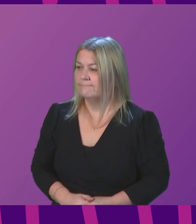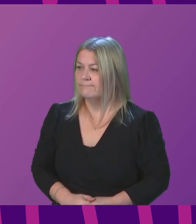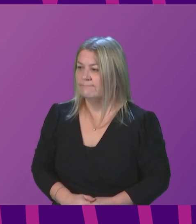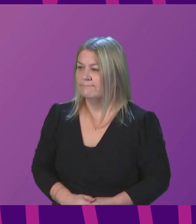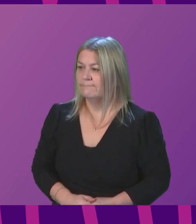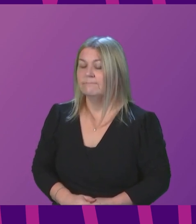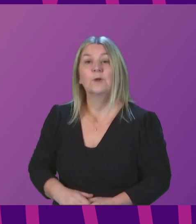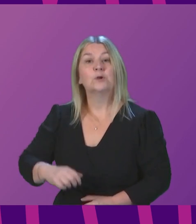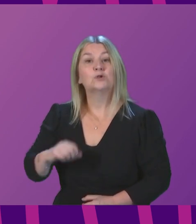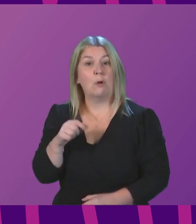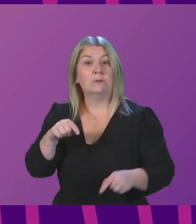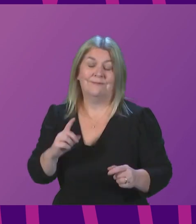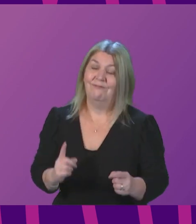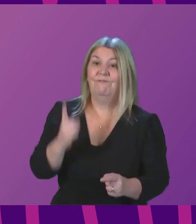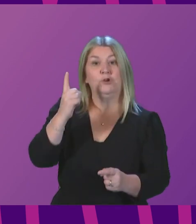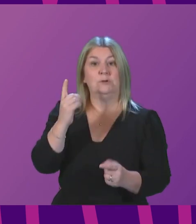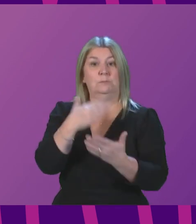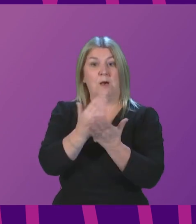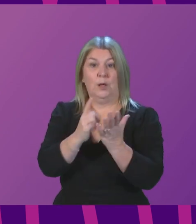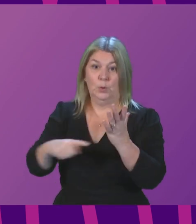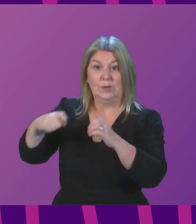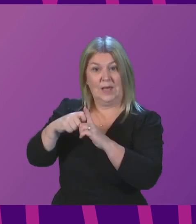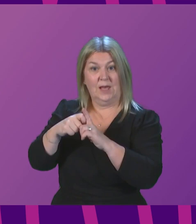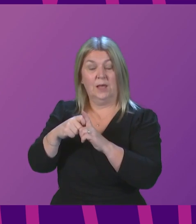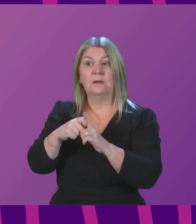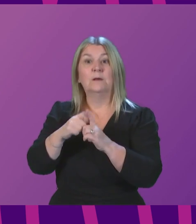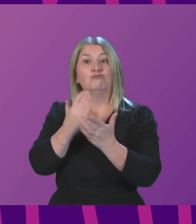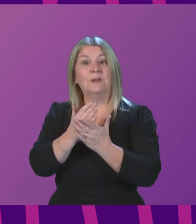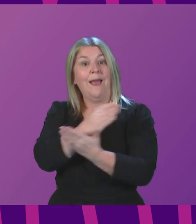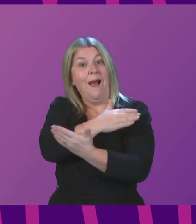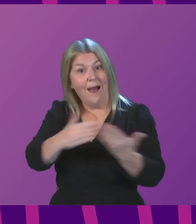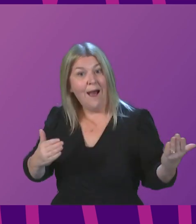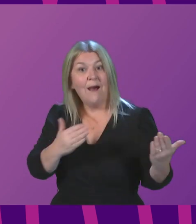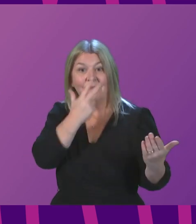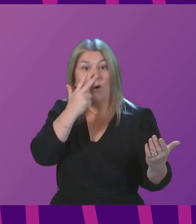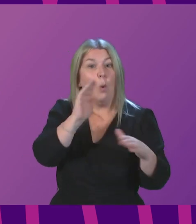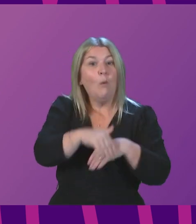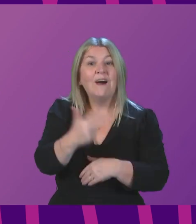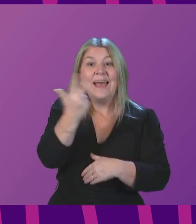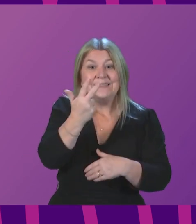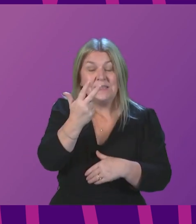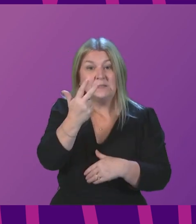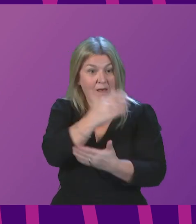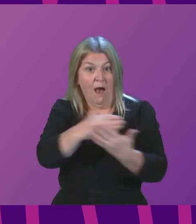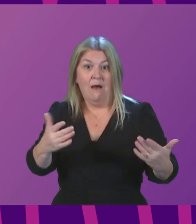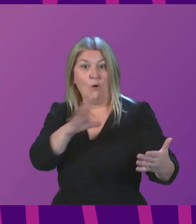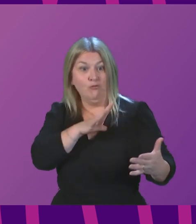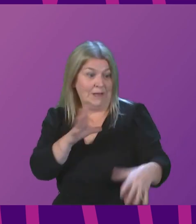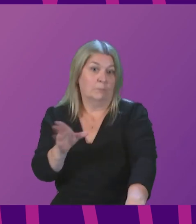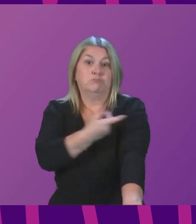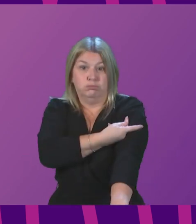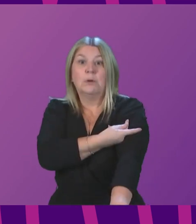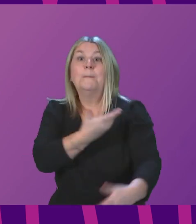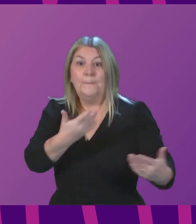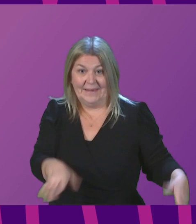the UK yesterday to pass 50 per cent of over 18 vaccinated with a booster. We still have the fastest vaccination programme in the